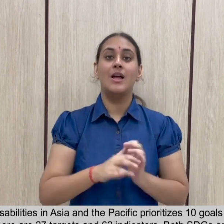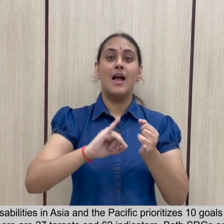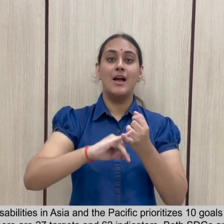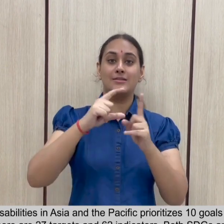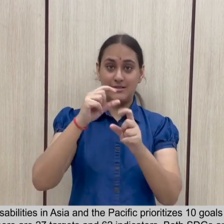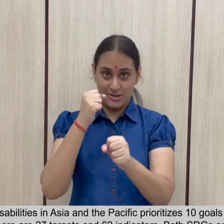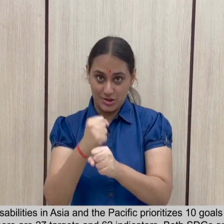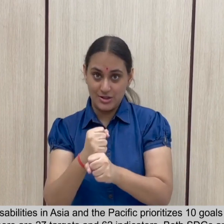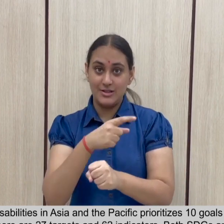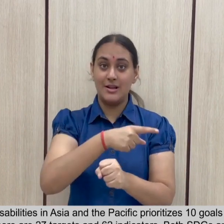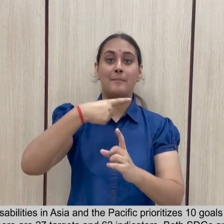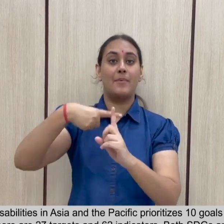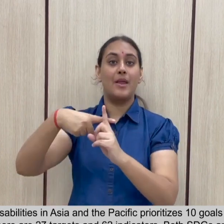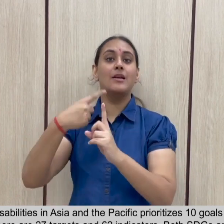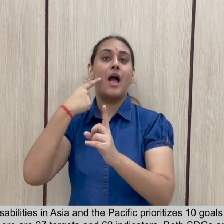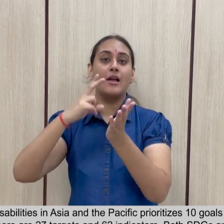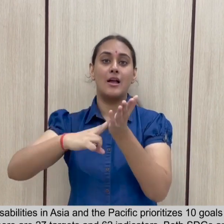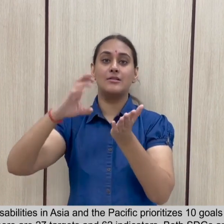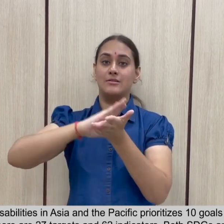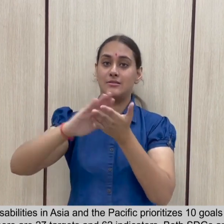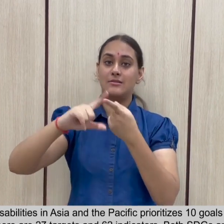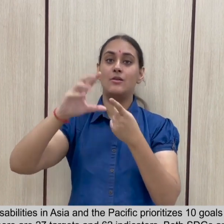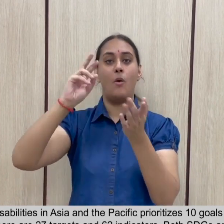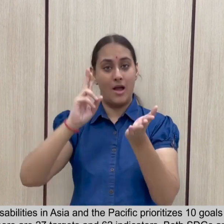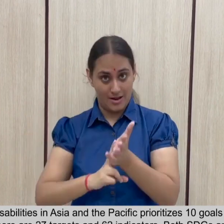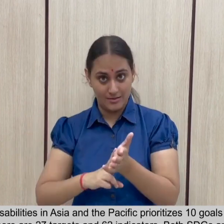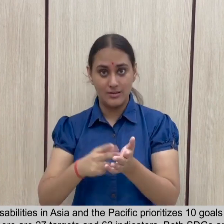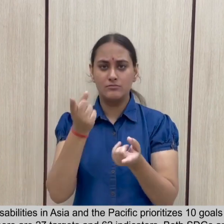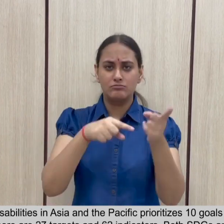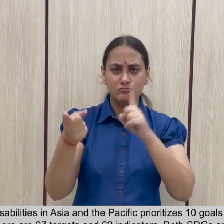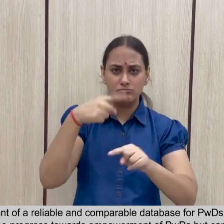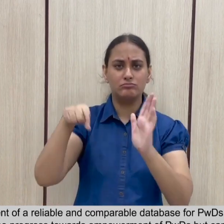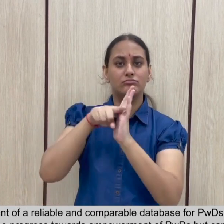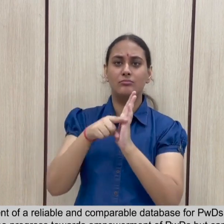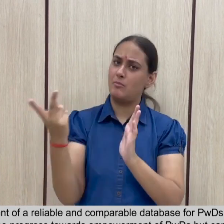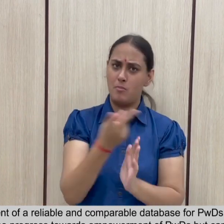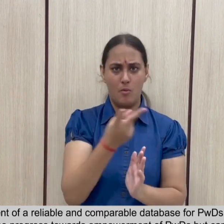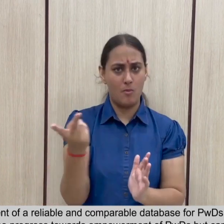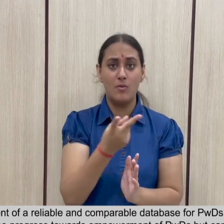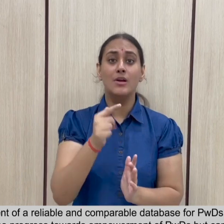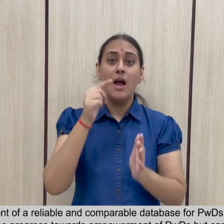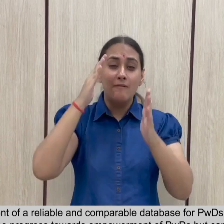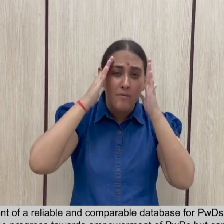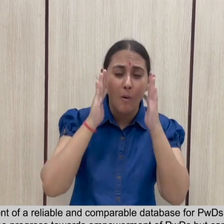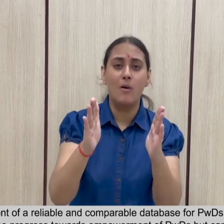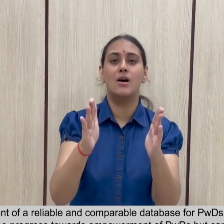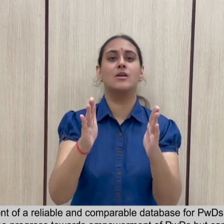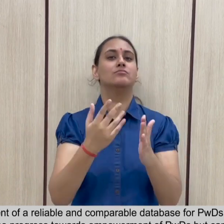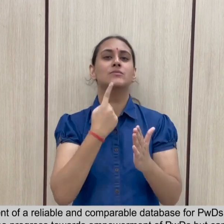Both SDGs and the Incheon strategy thus focus on the requirement of